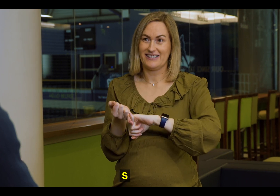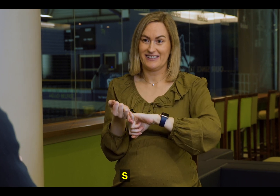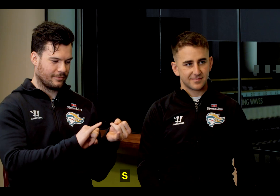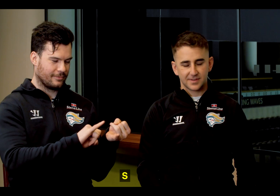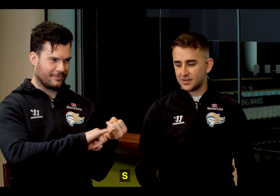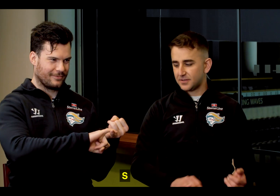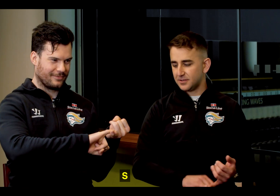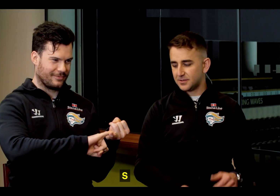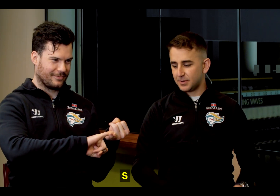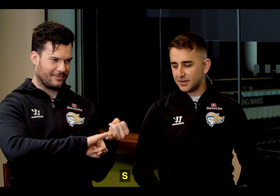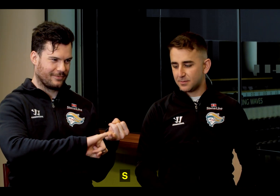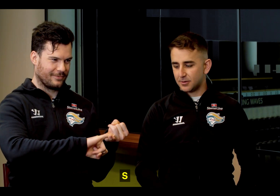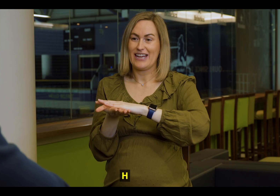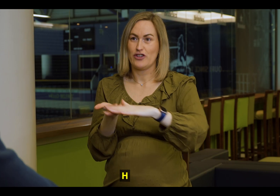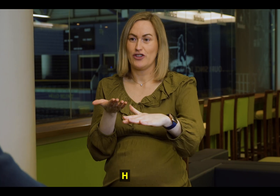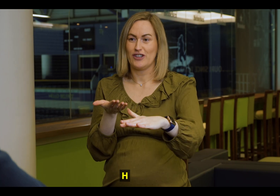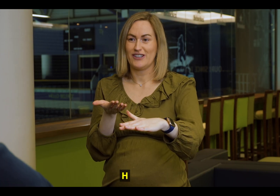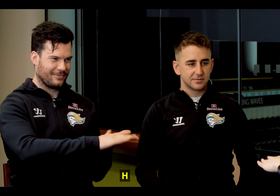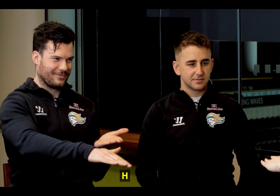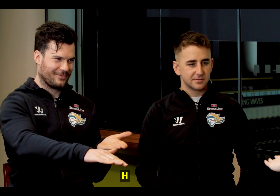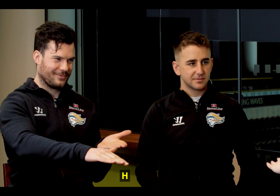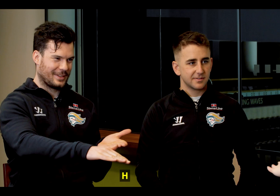-H. Josh.